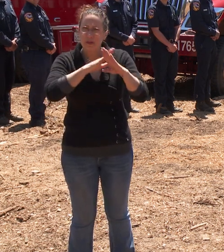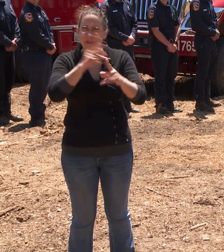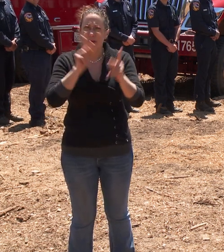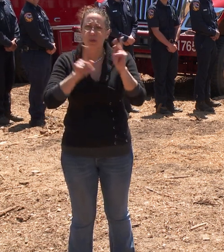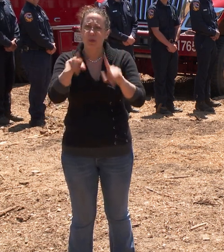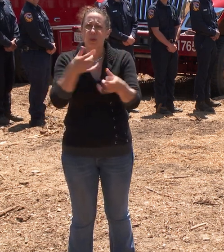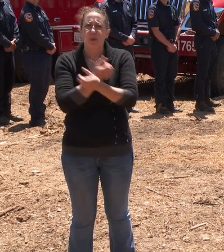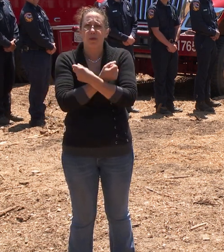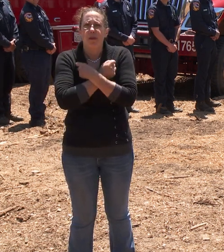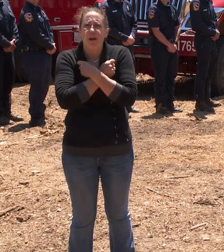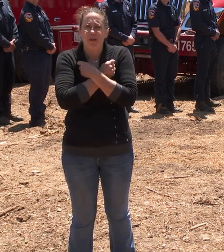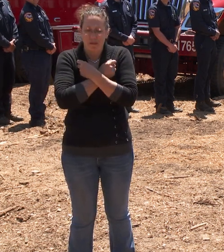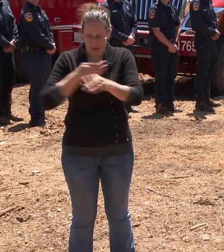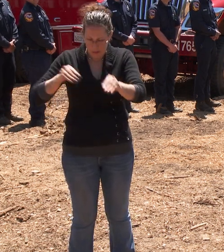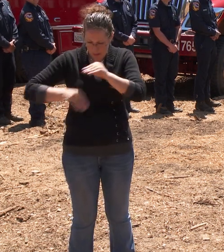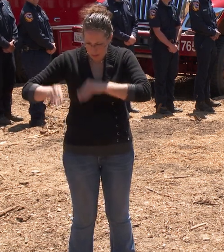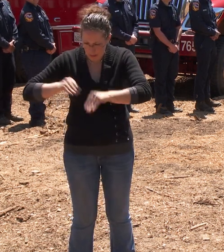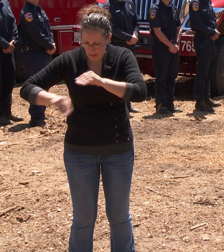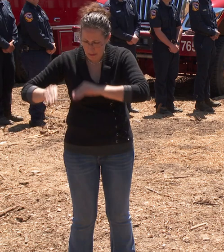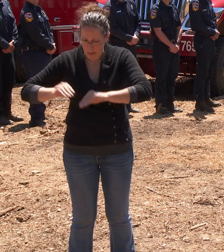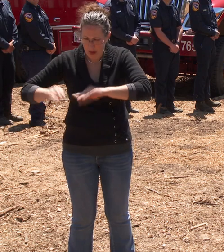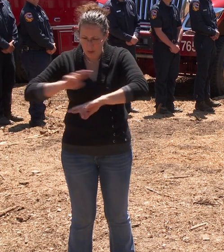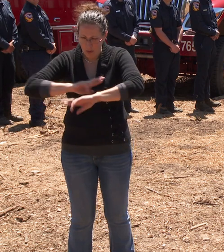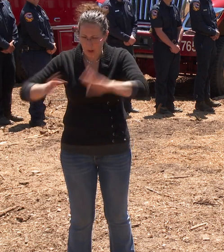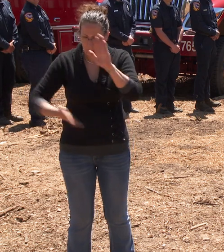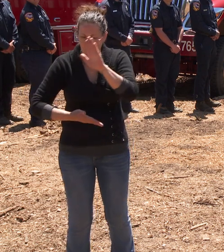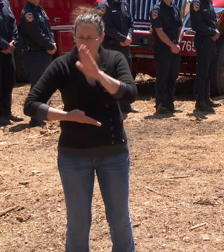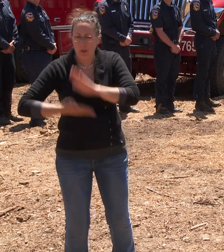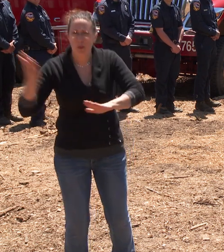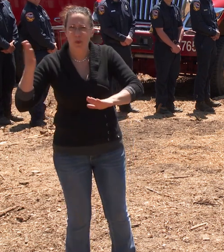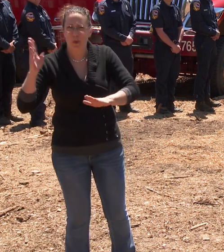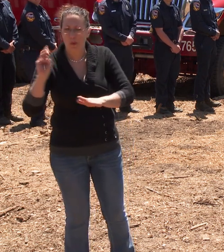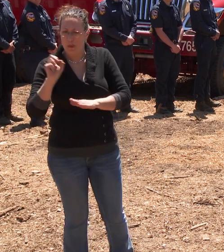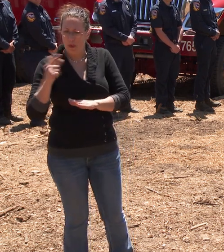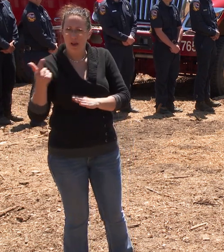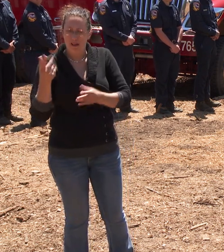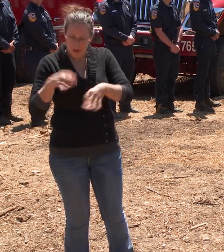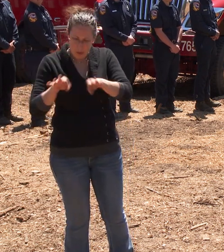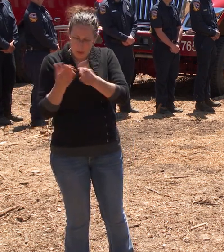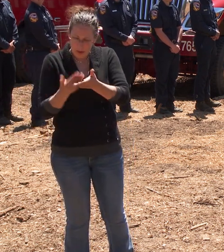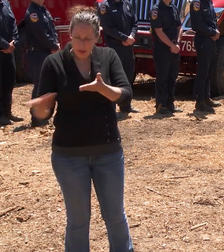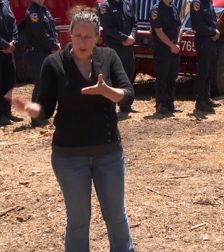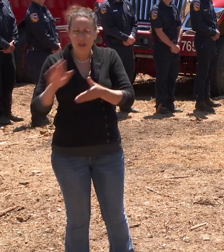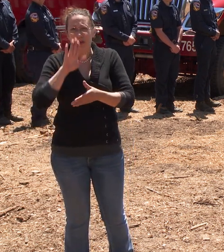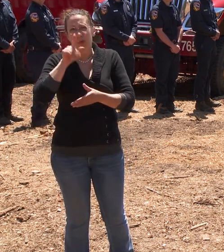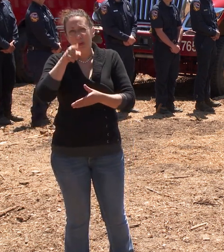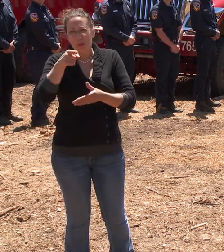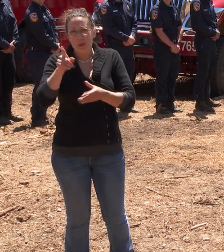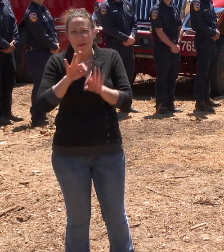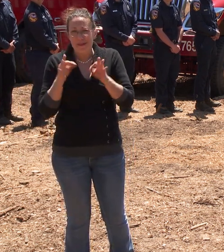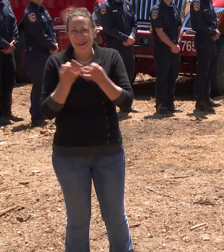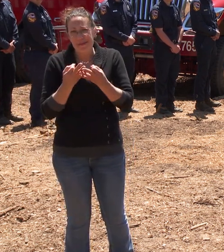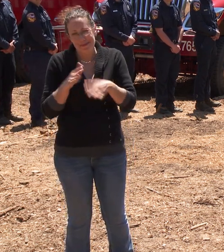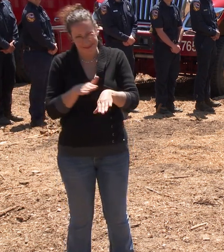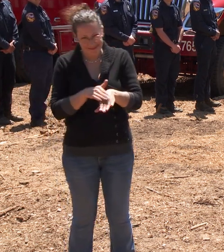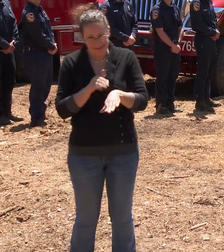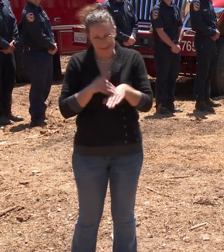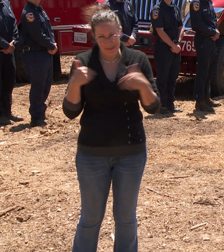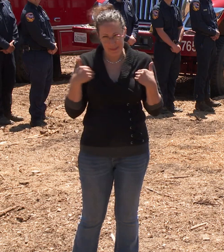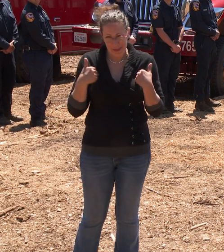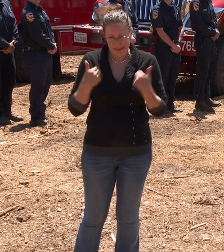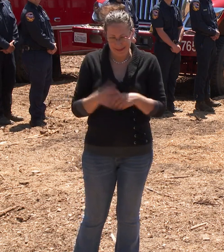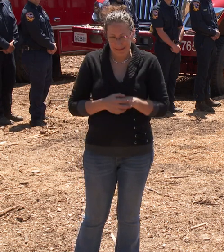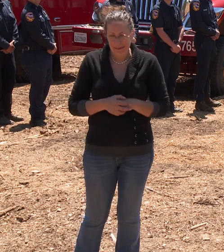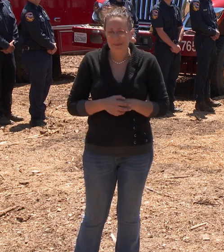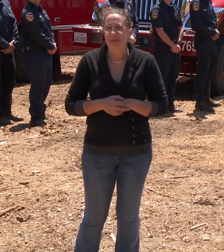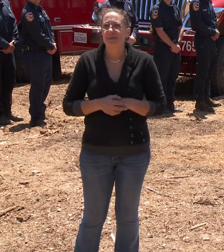Pack a go bag with essential items for you, your family and don't forget your pets. Learn